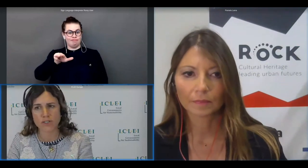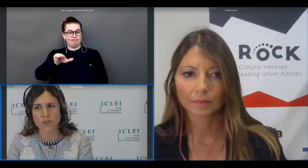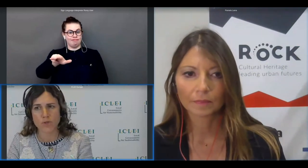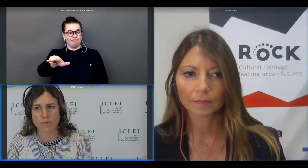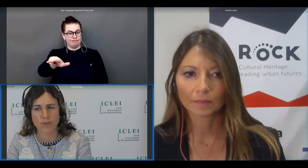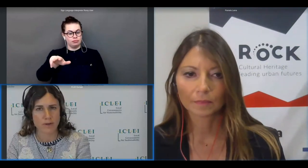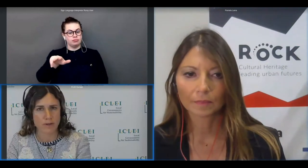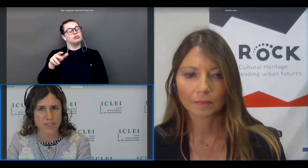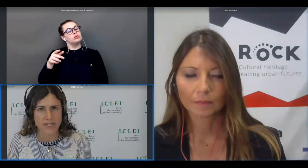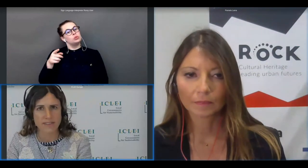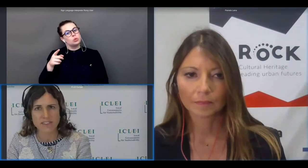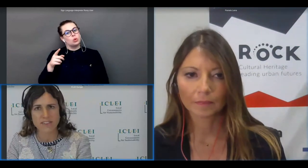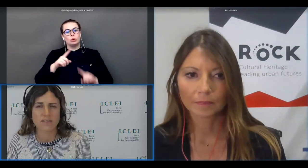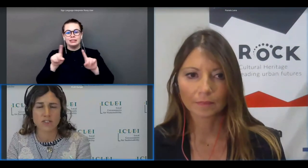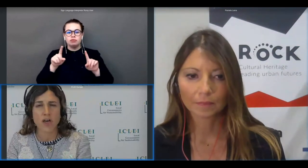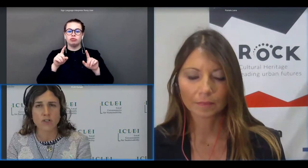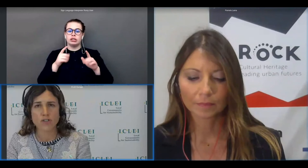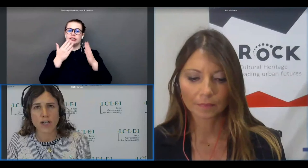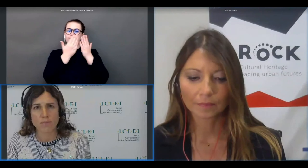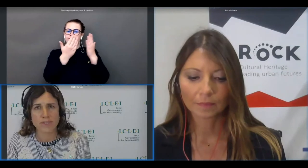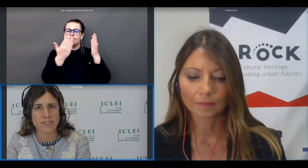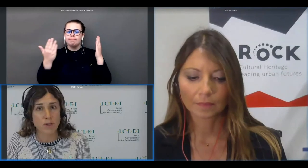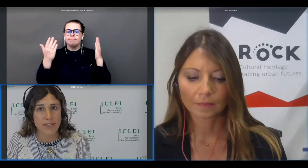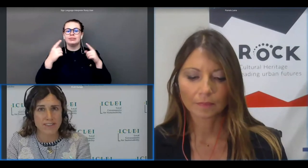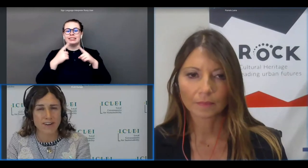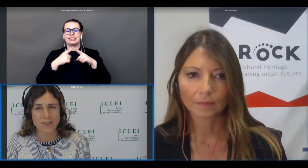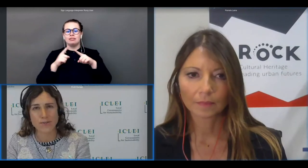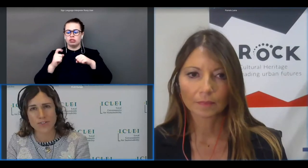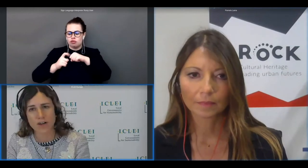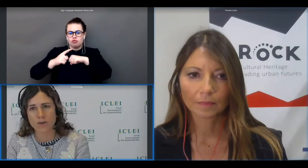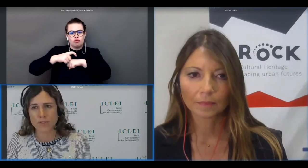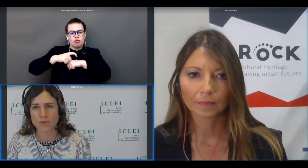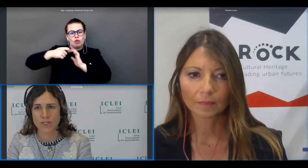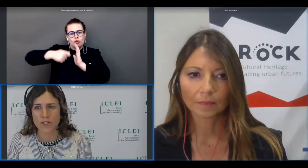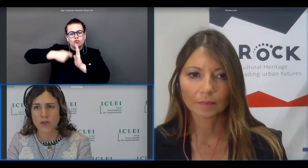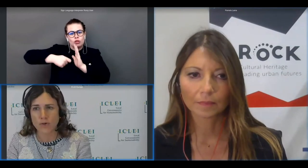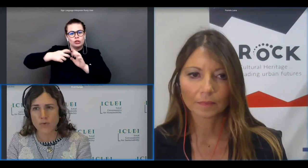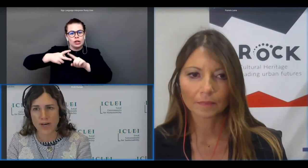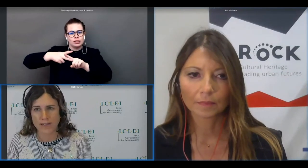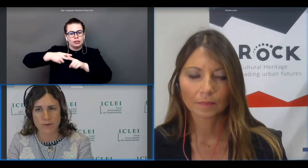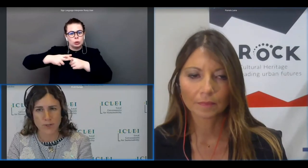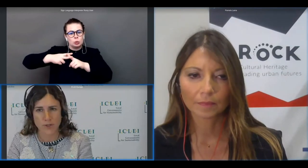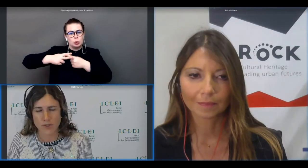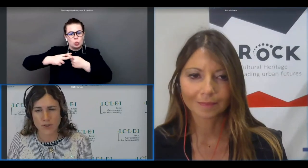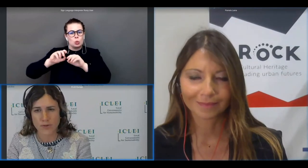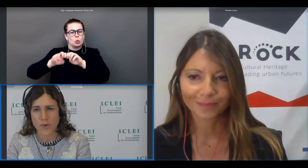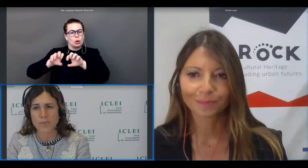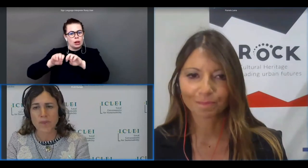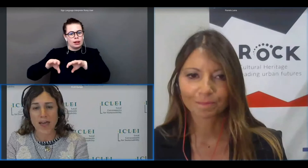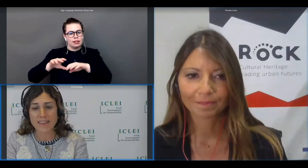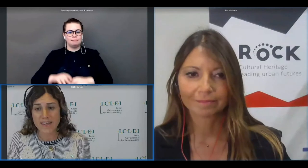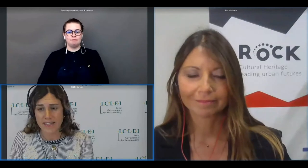products will be presented and this should help stimulate a kind of dialogue between you and the researchers